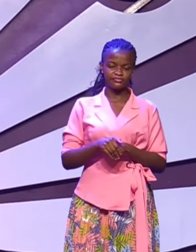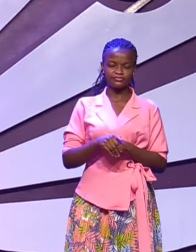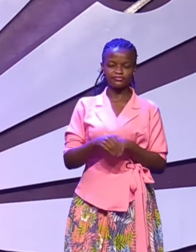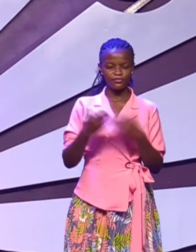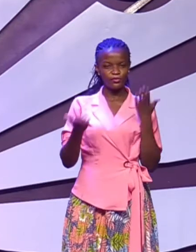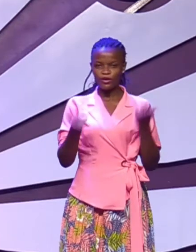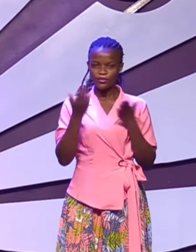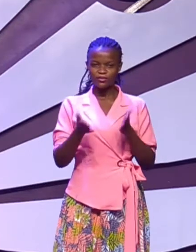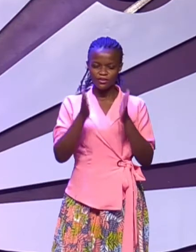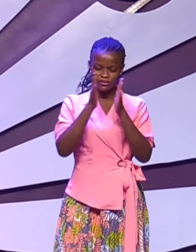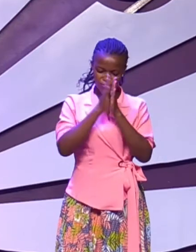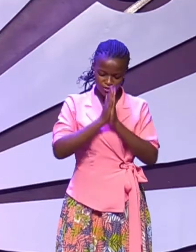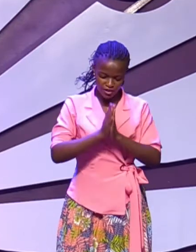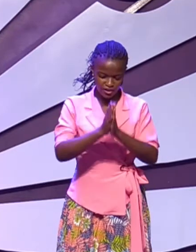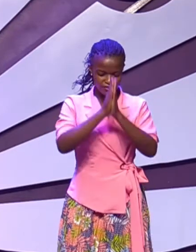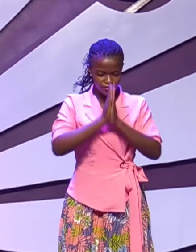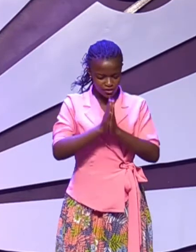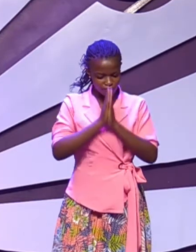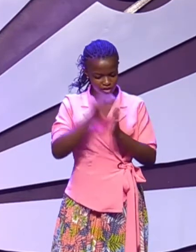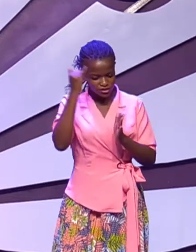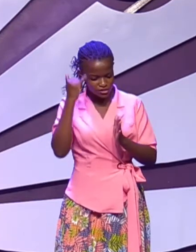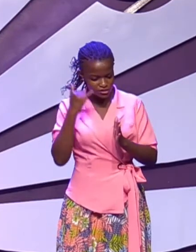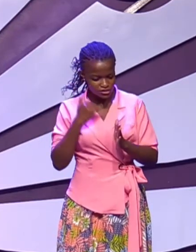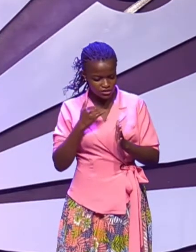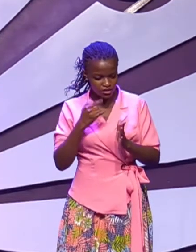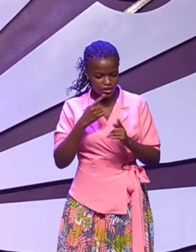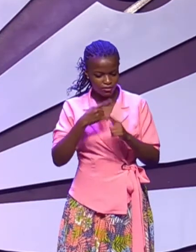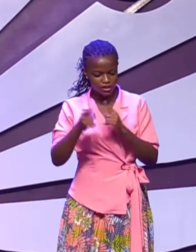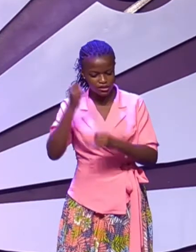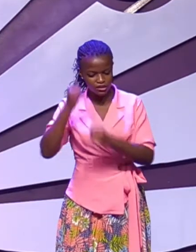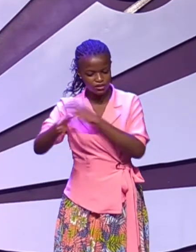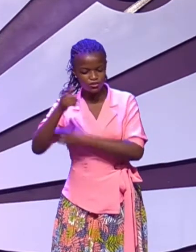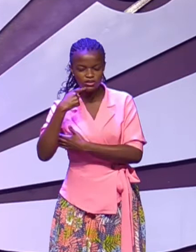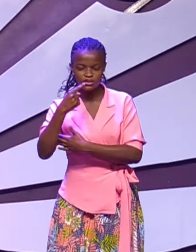Have you ever prayed honestly for something only for God to say no?